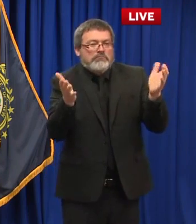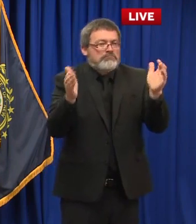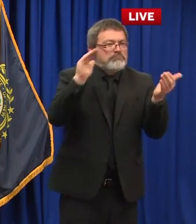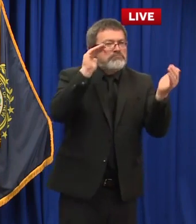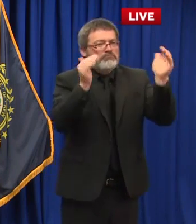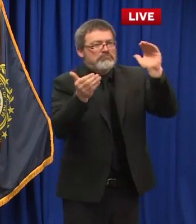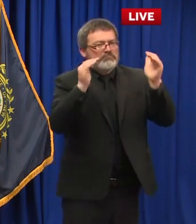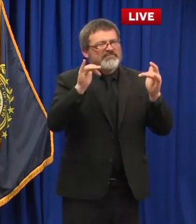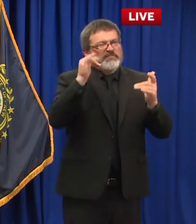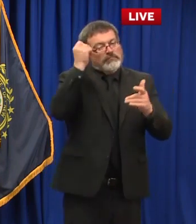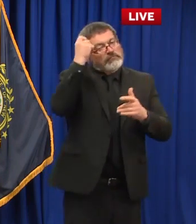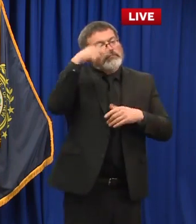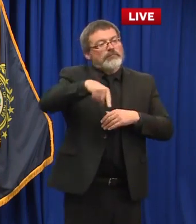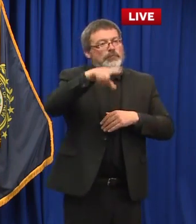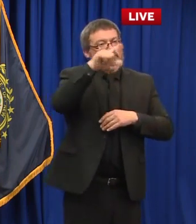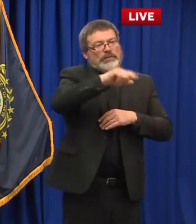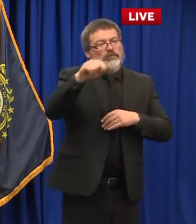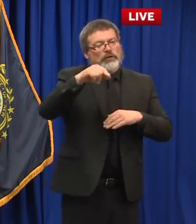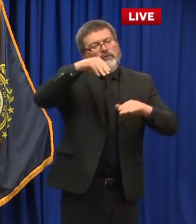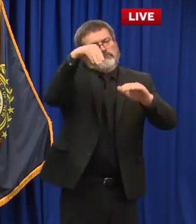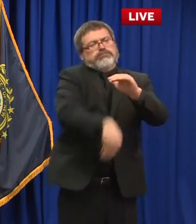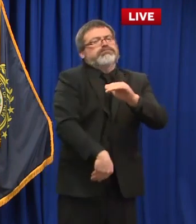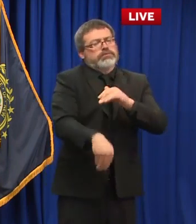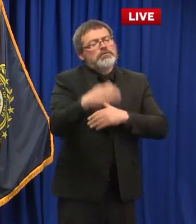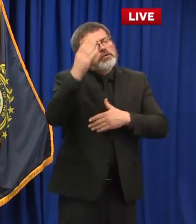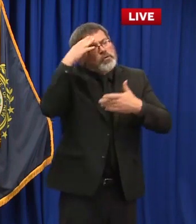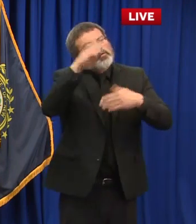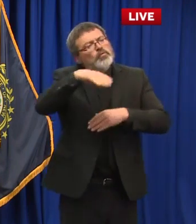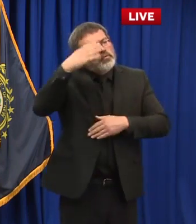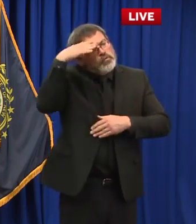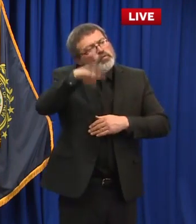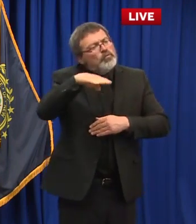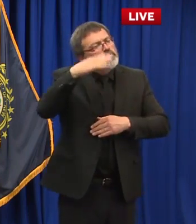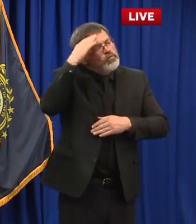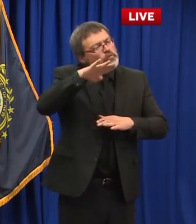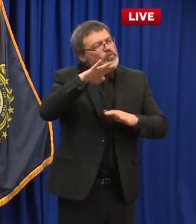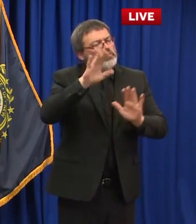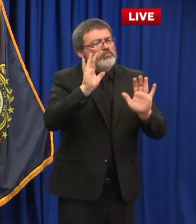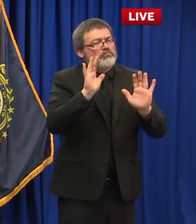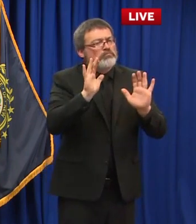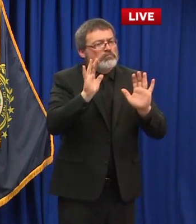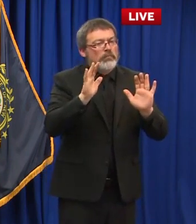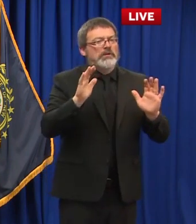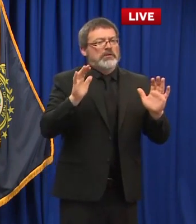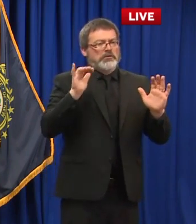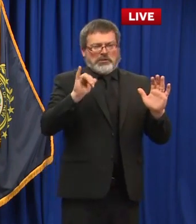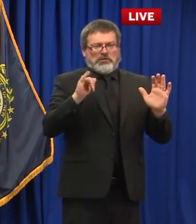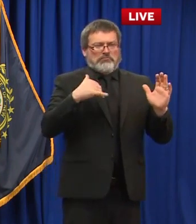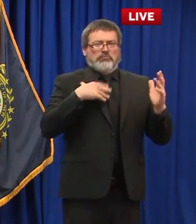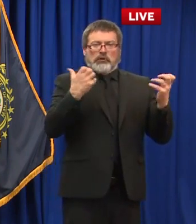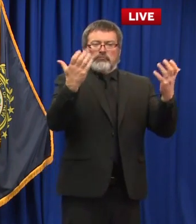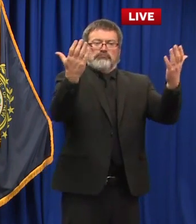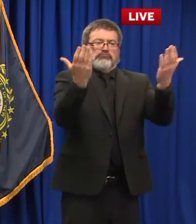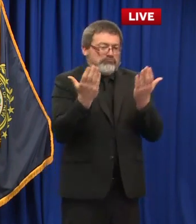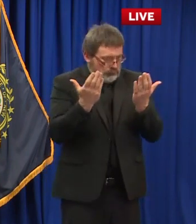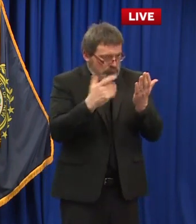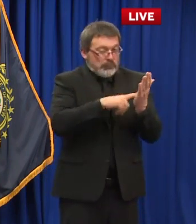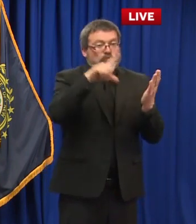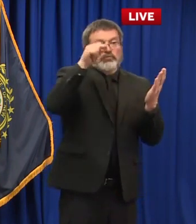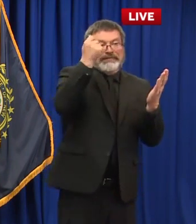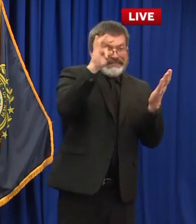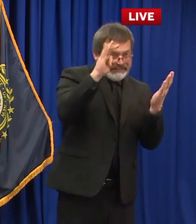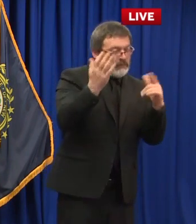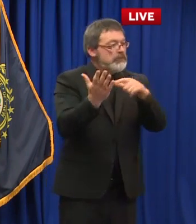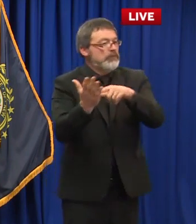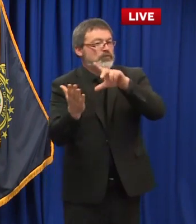know that the negative economic impact of COVID has been very severe for a lot of businesses. You take the difference there. We also subtract